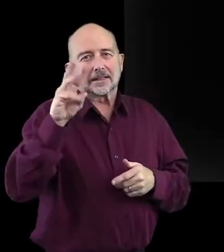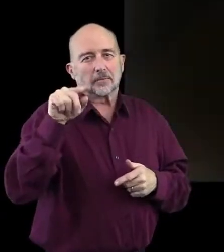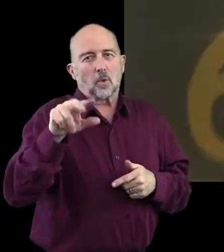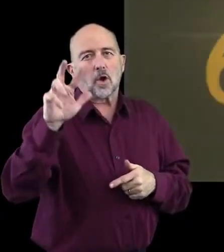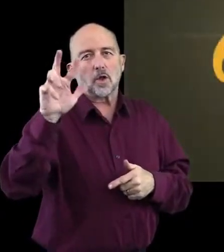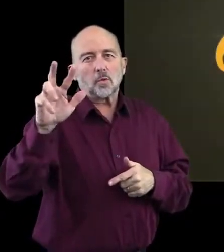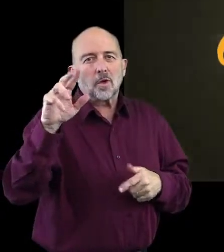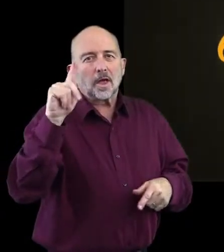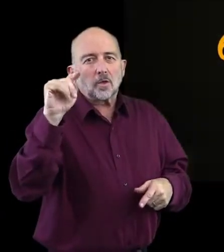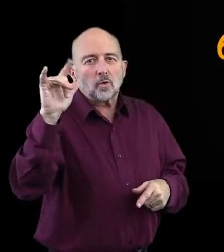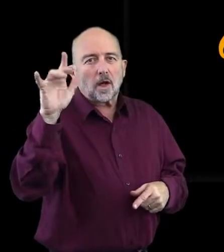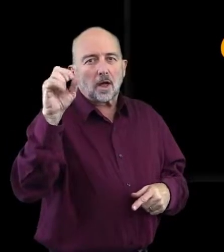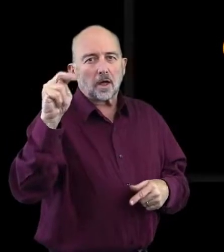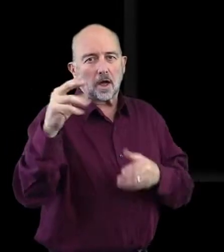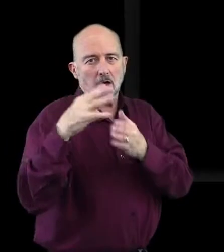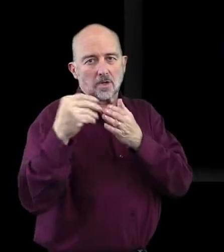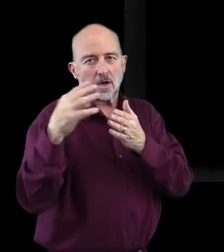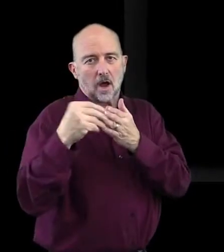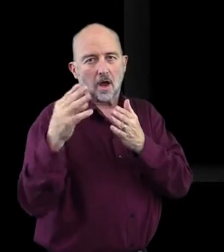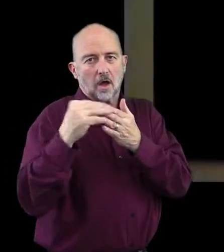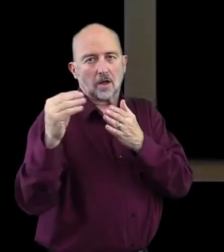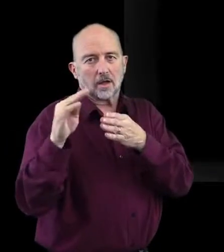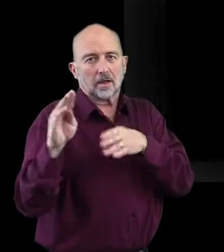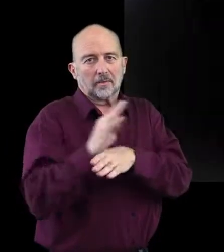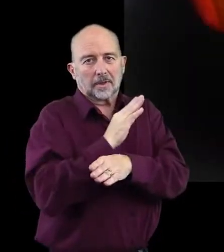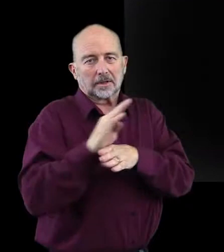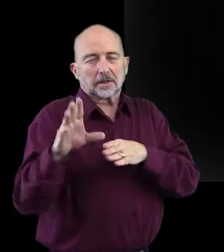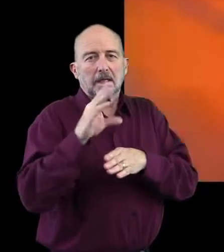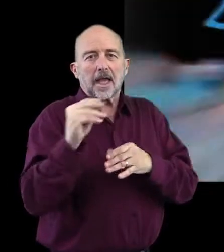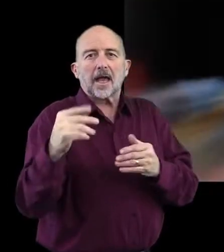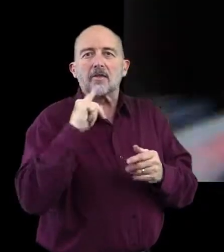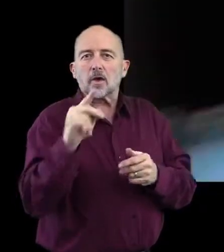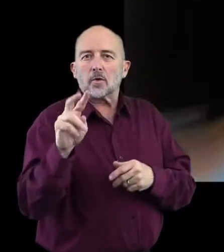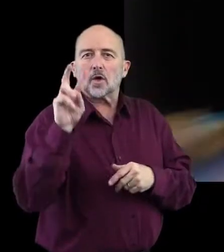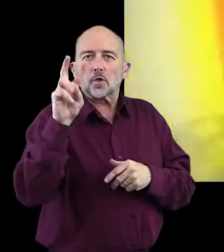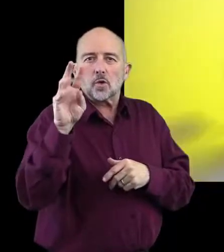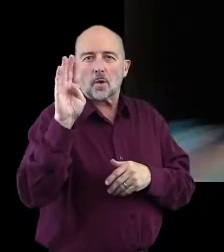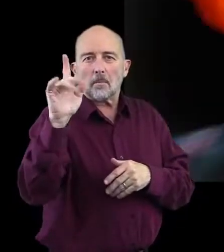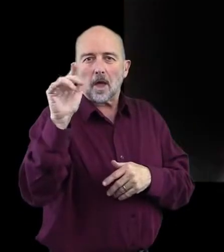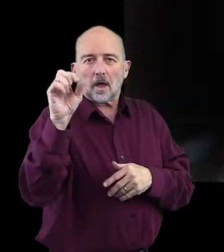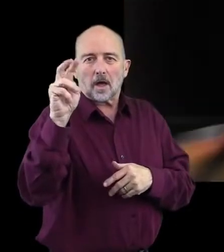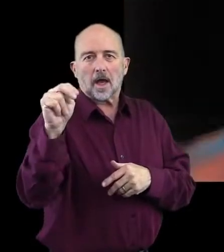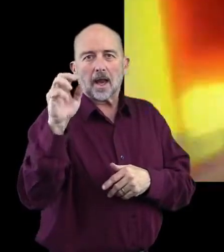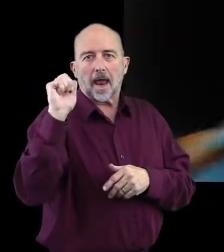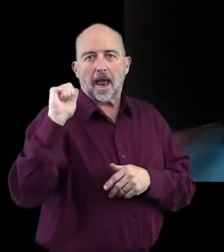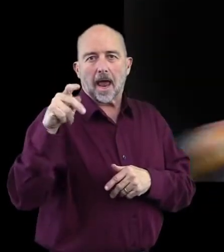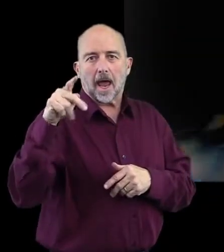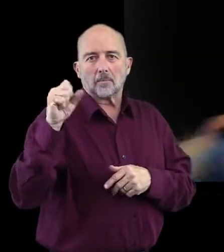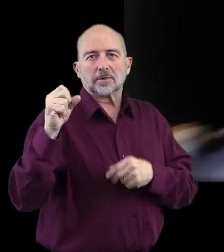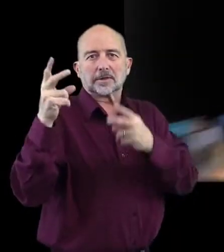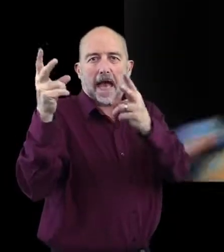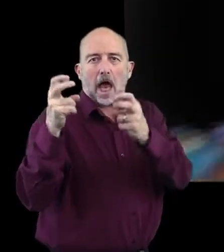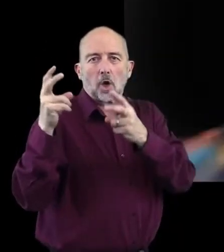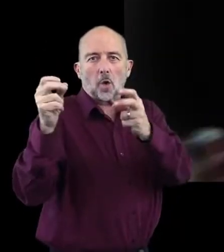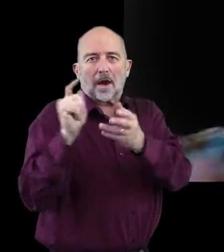$6.3 trillion industry and there are nearly 2 billion apps downloaded every week.